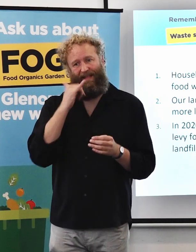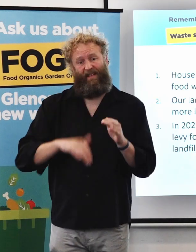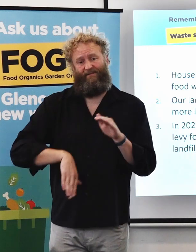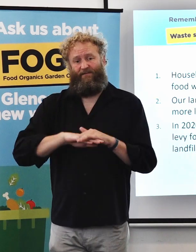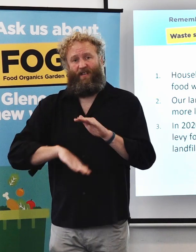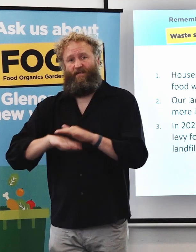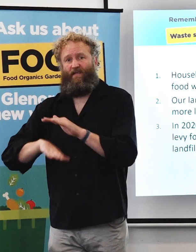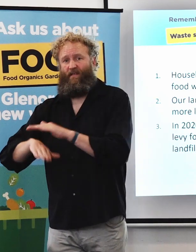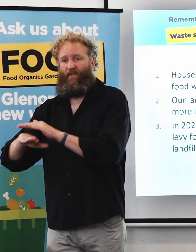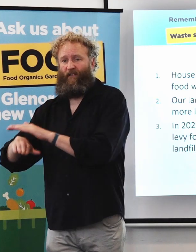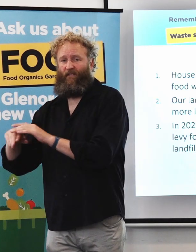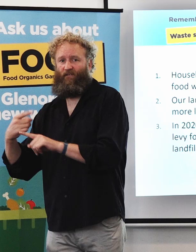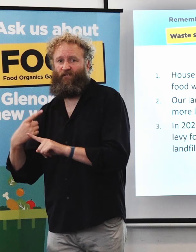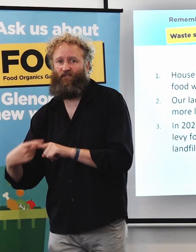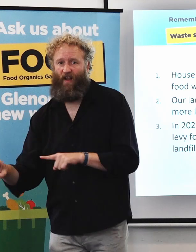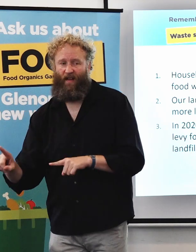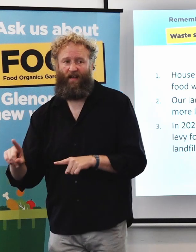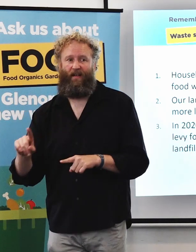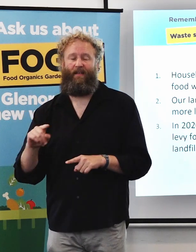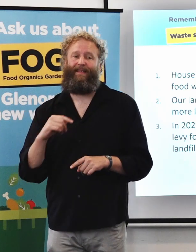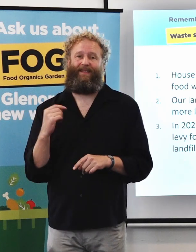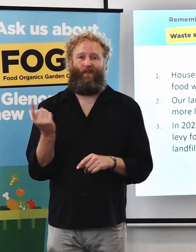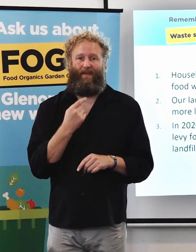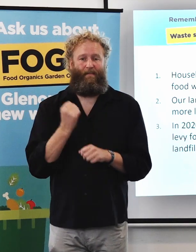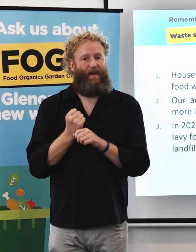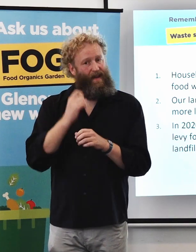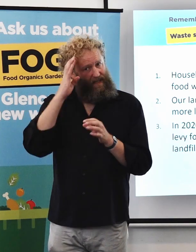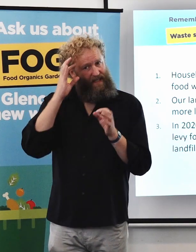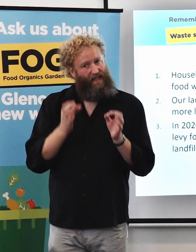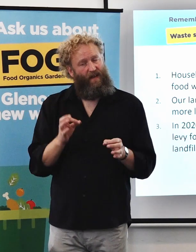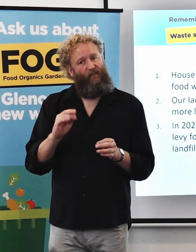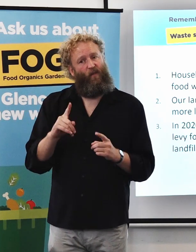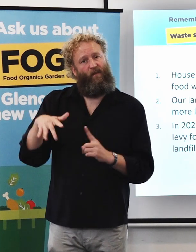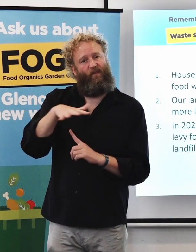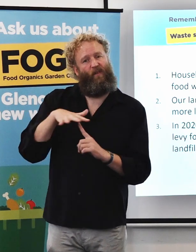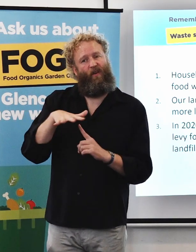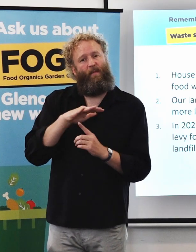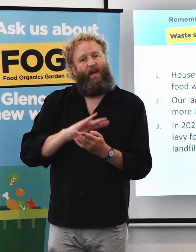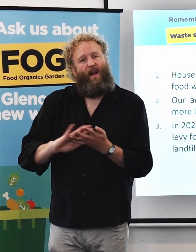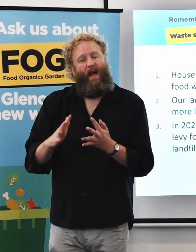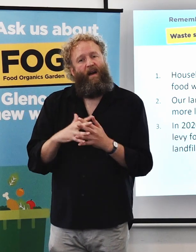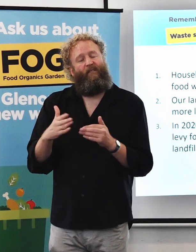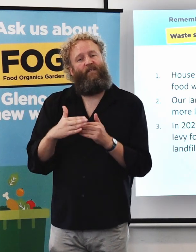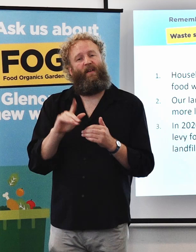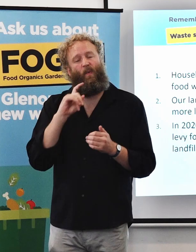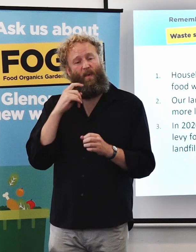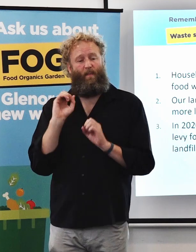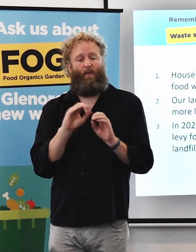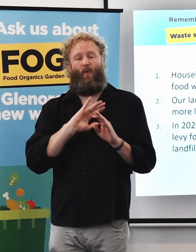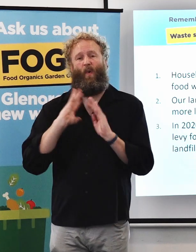to make a decision for our environment and we've decided to take all the organic material which makes up about 60% of a